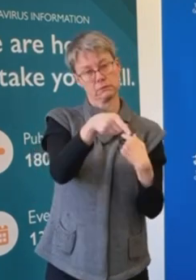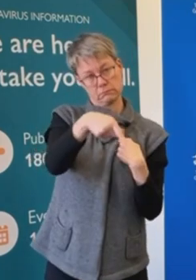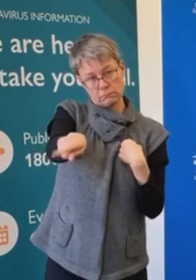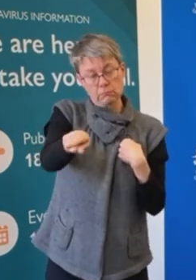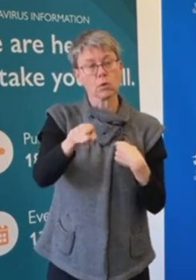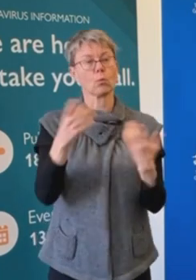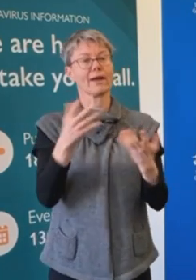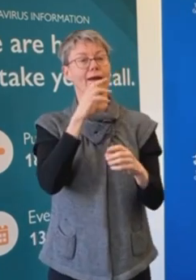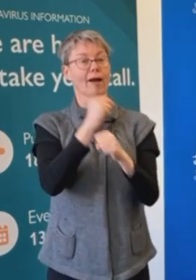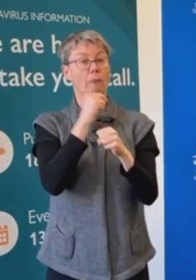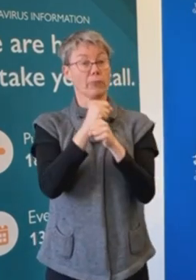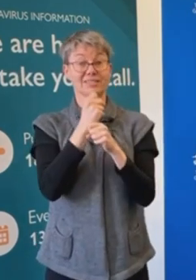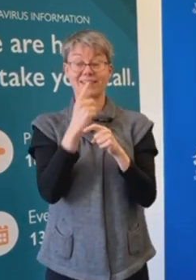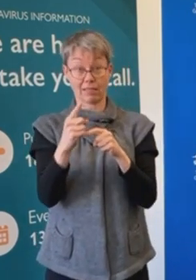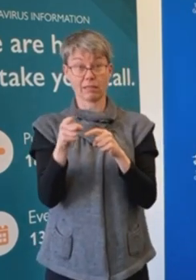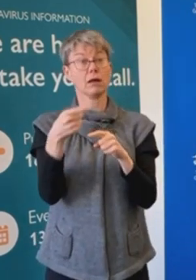accommodation at their own cost.